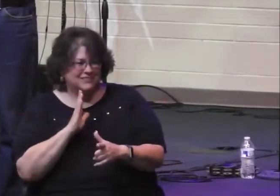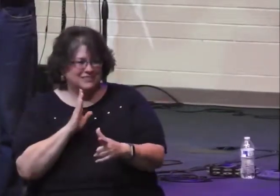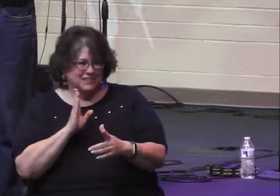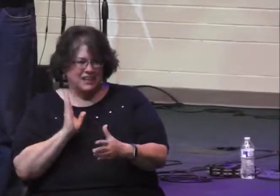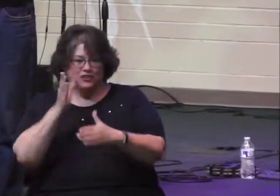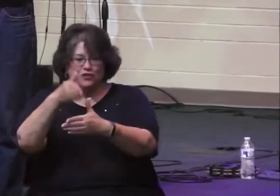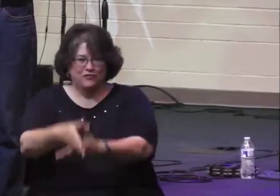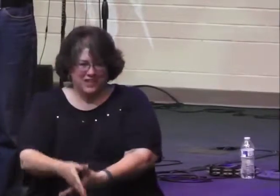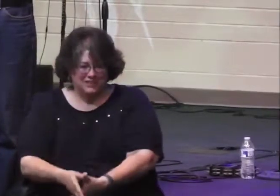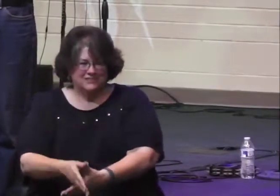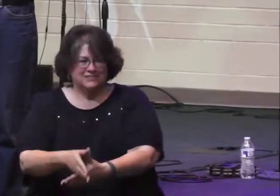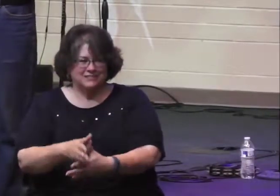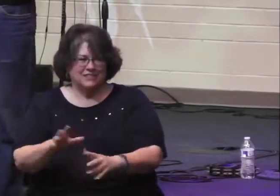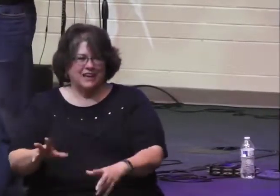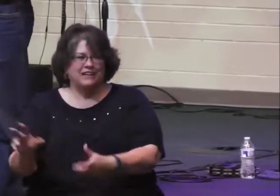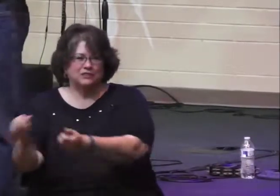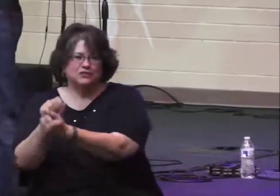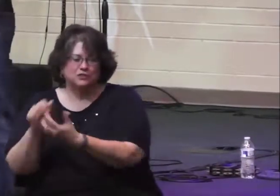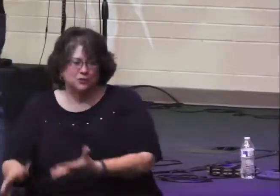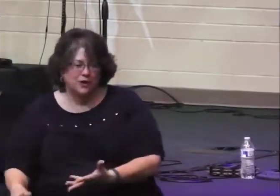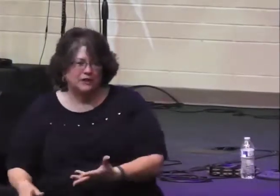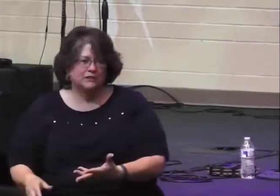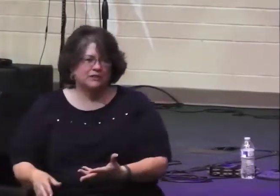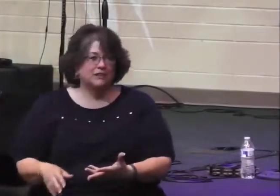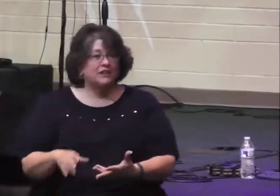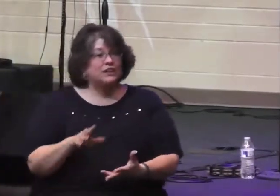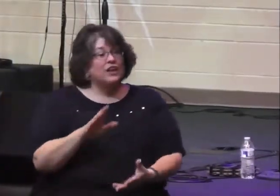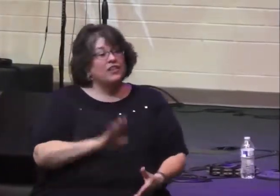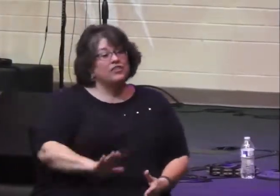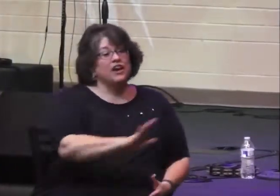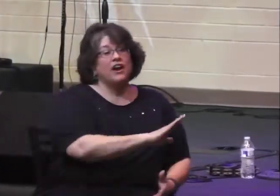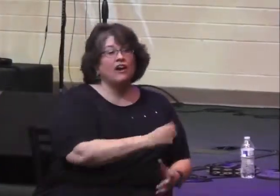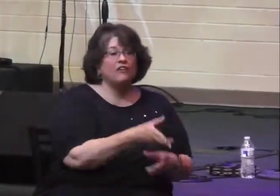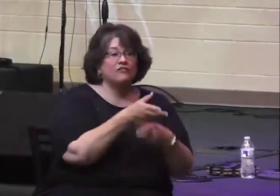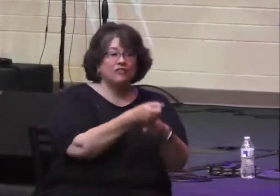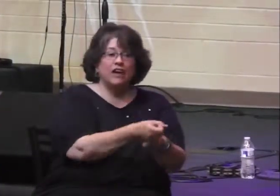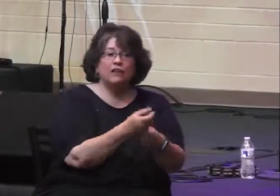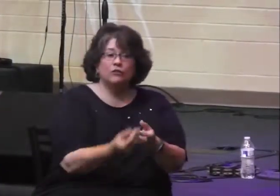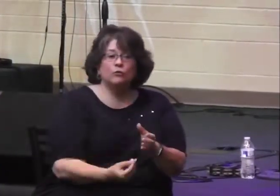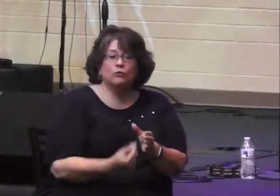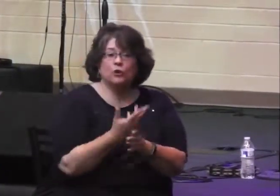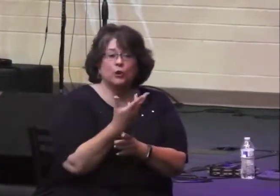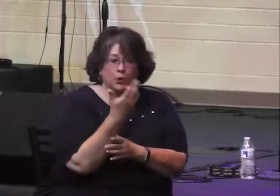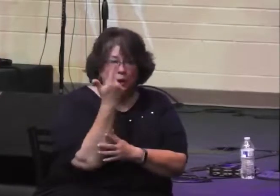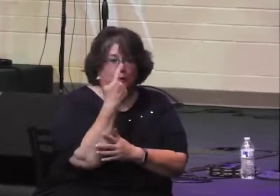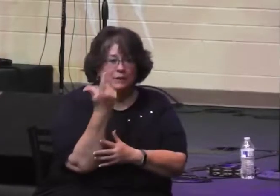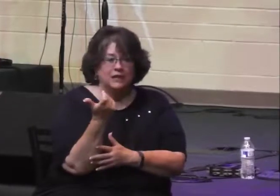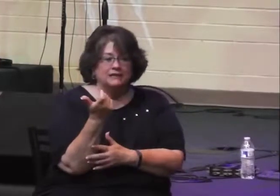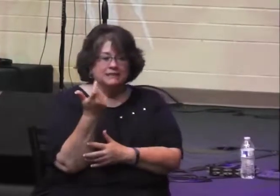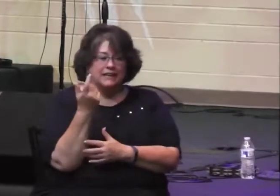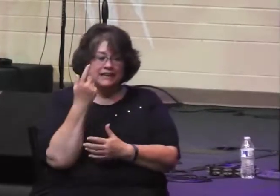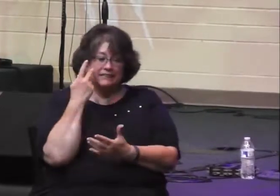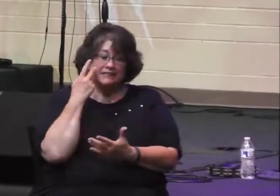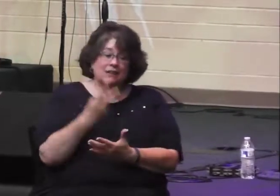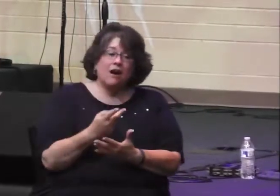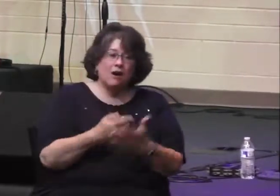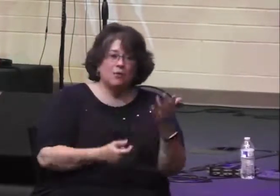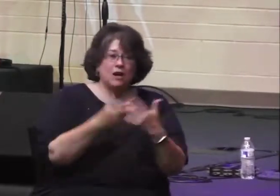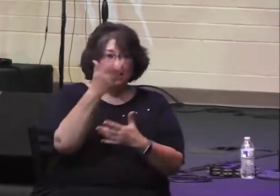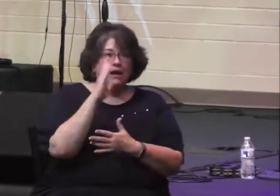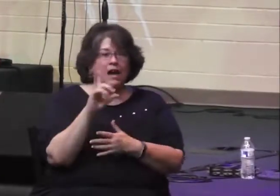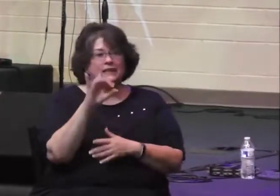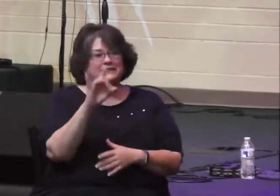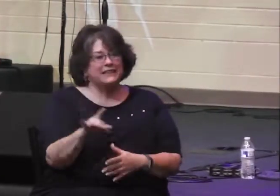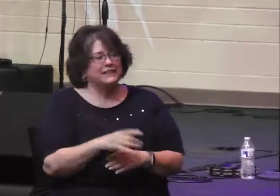Just think of how much greater their faith must have been because they got to witness this great deliverance from God.